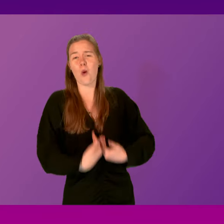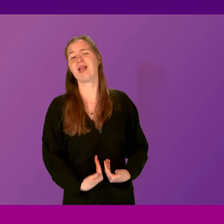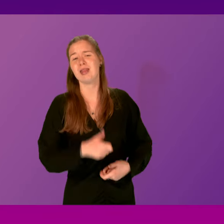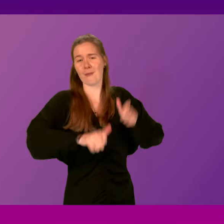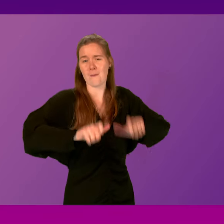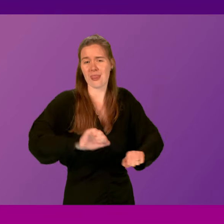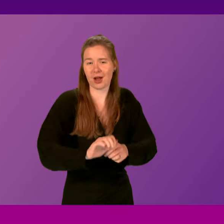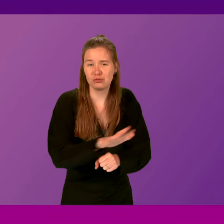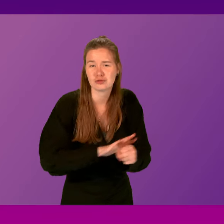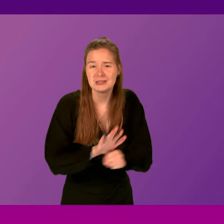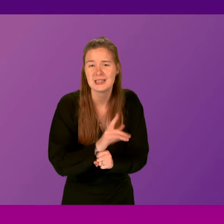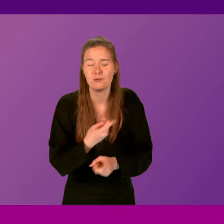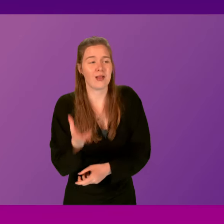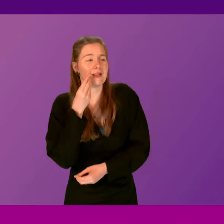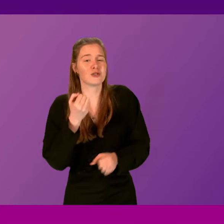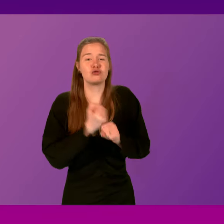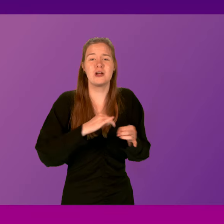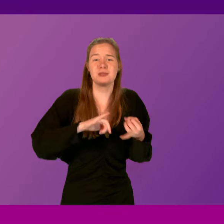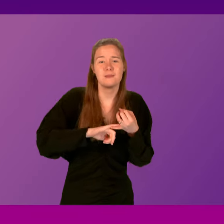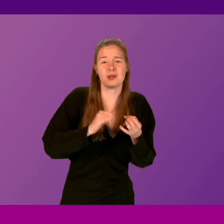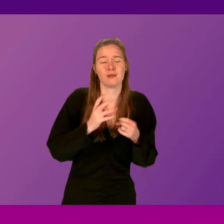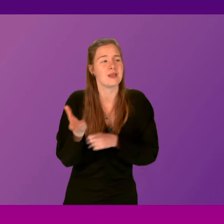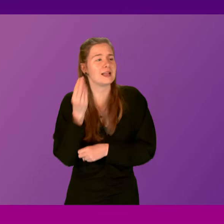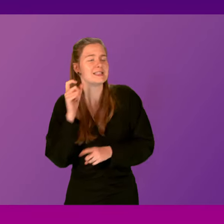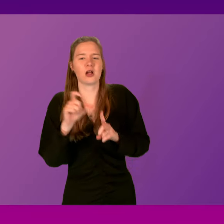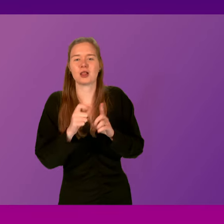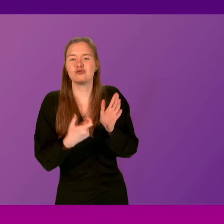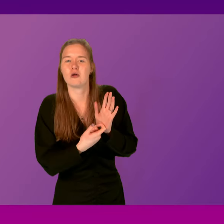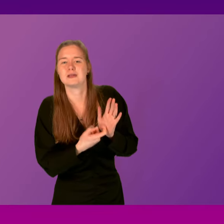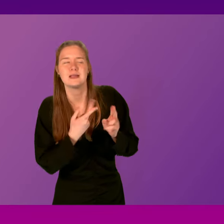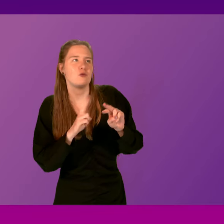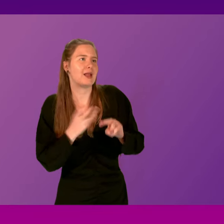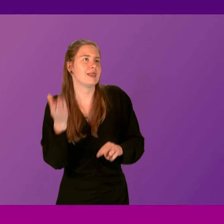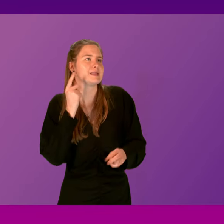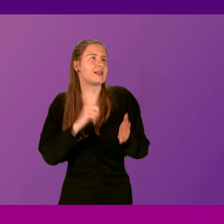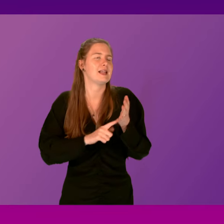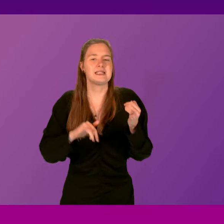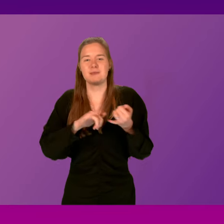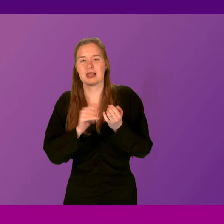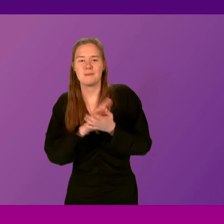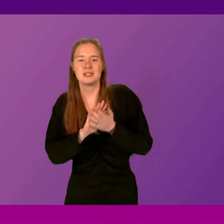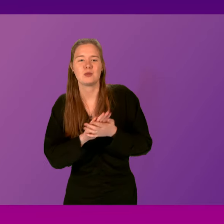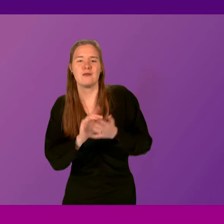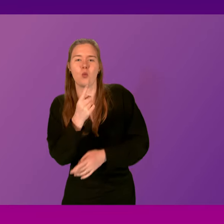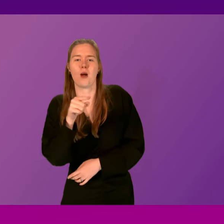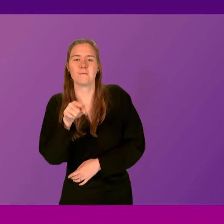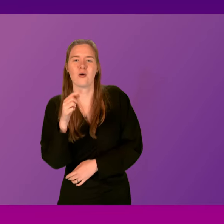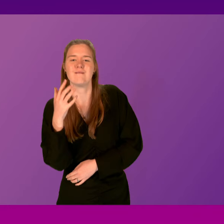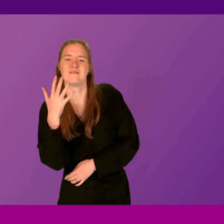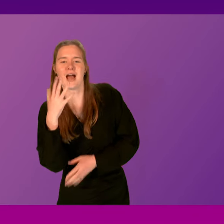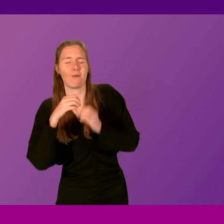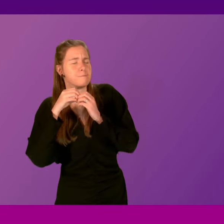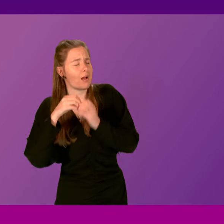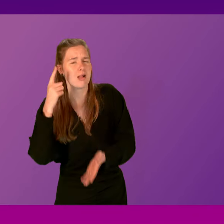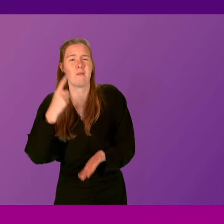country. If we'd listened to Graeme Simpson, if we'd listened to Douglas Ross, if we'd listened to Liz Smith, we'd have £1.5